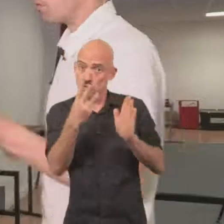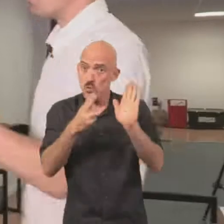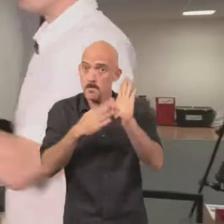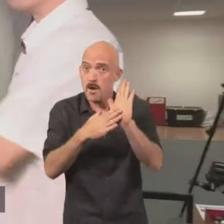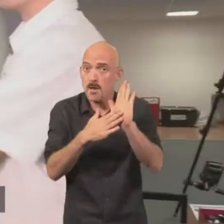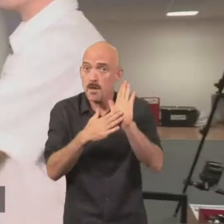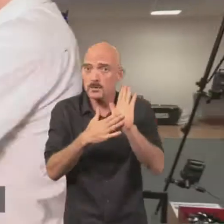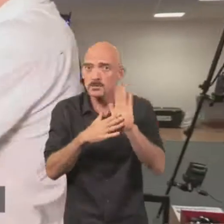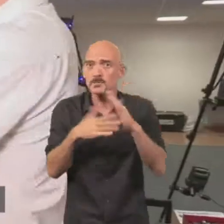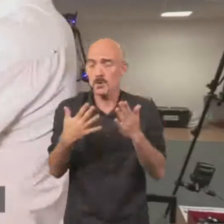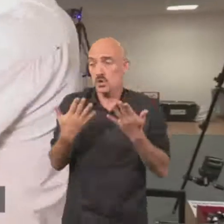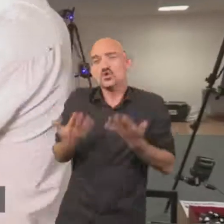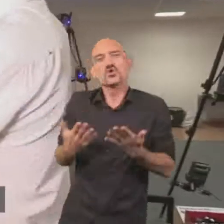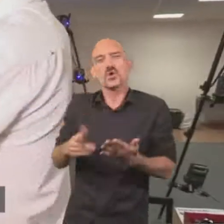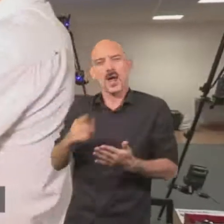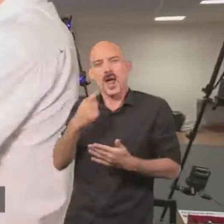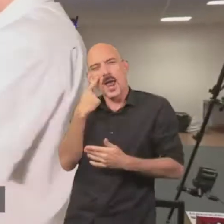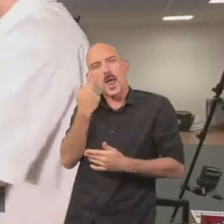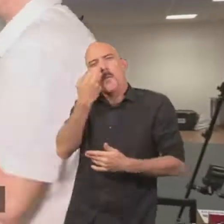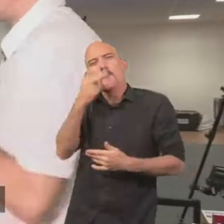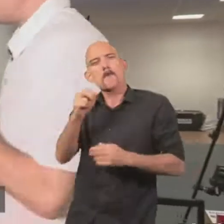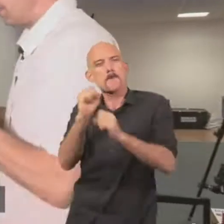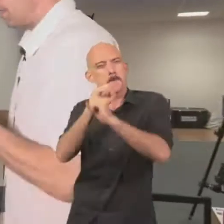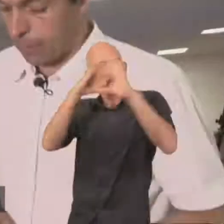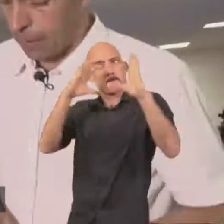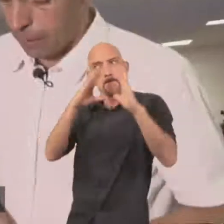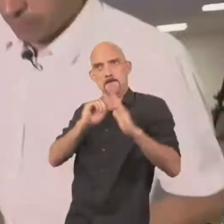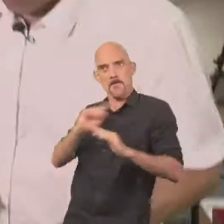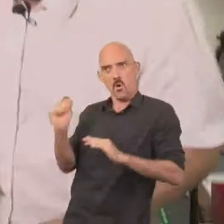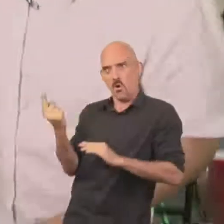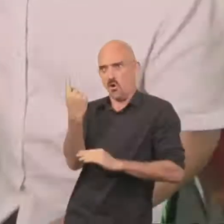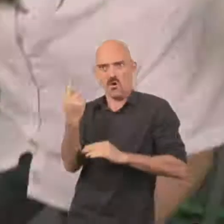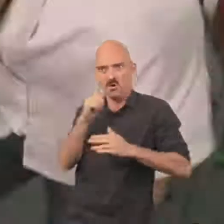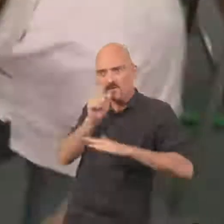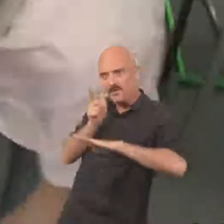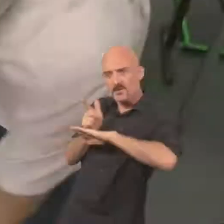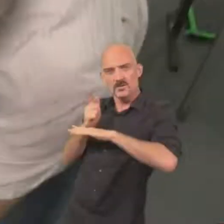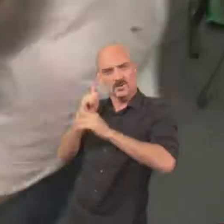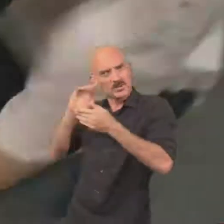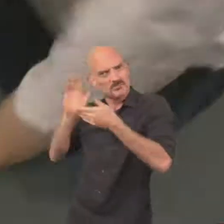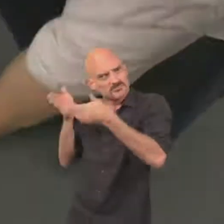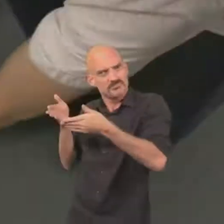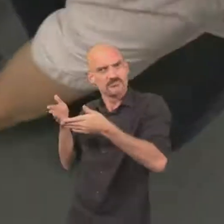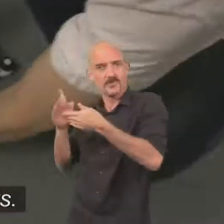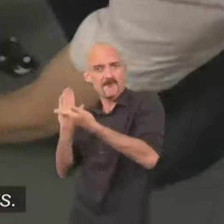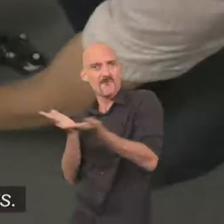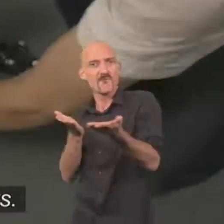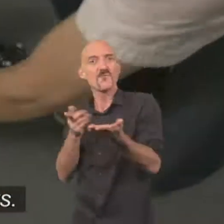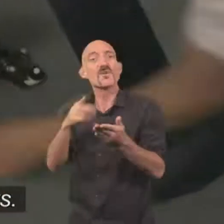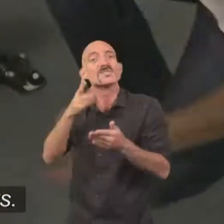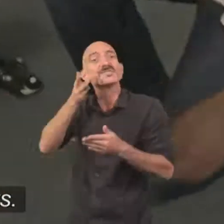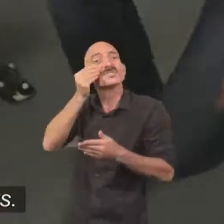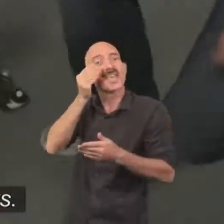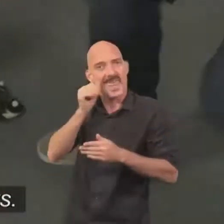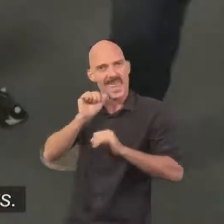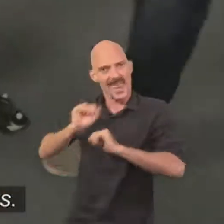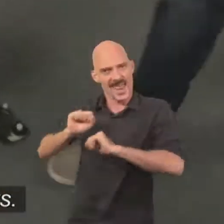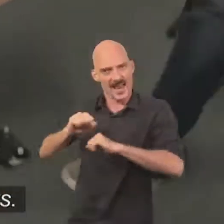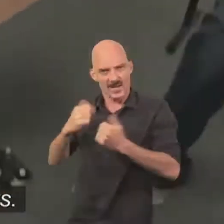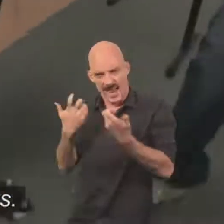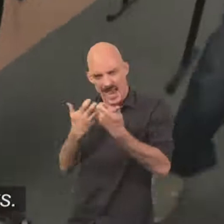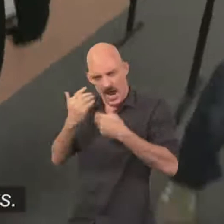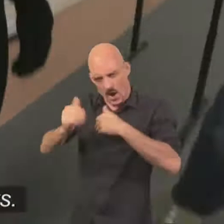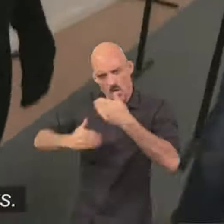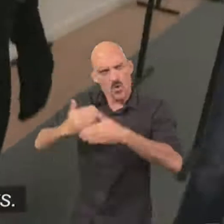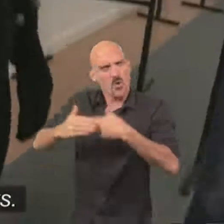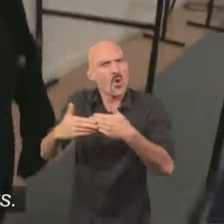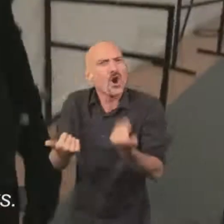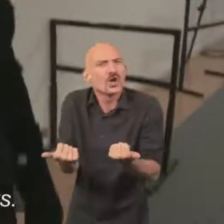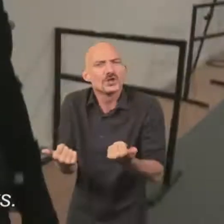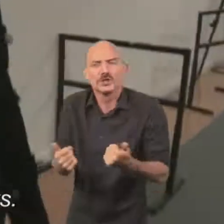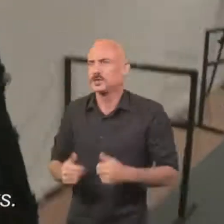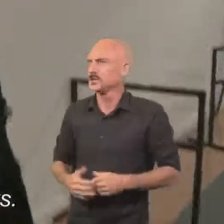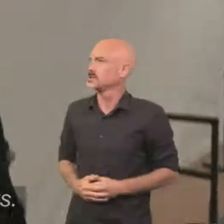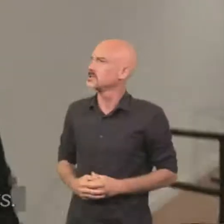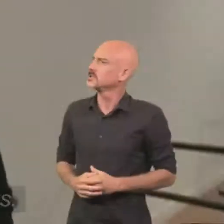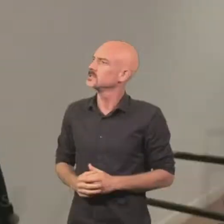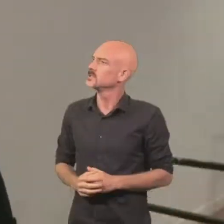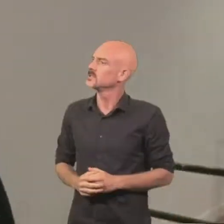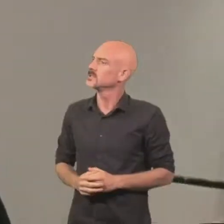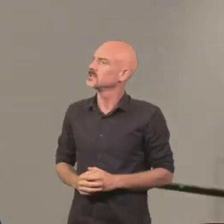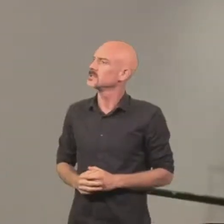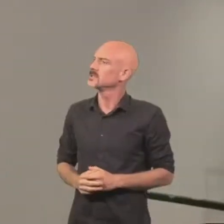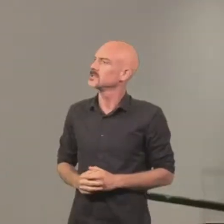months but today Mocap Lab have set up a mock shoot especially for to see here to demonstrate how their technology works.